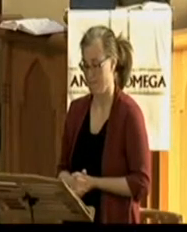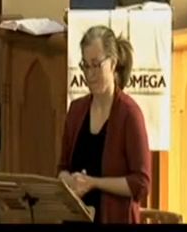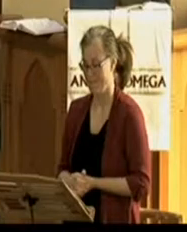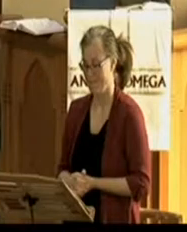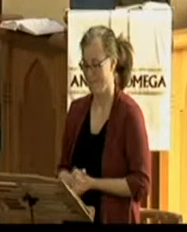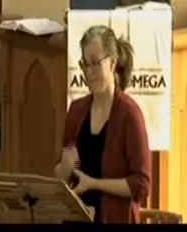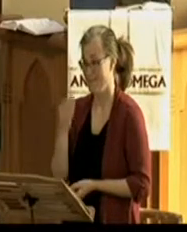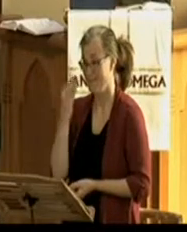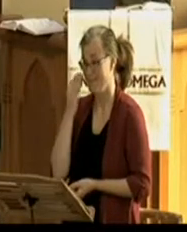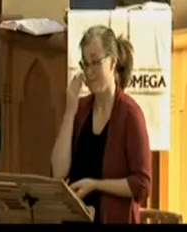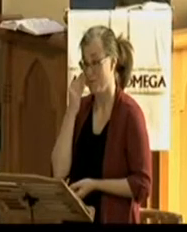has said.